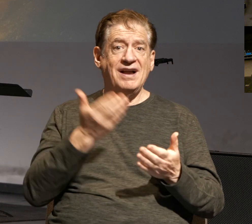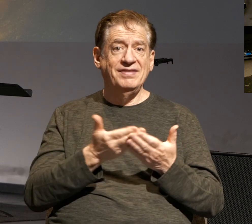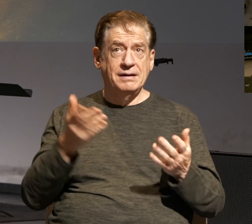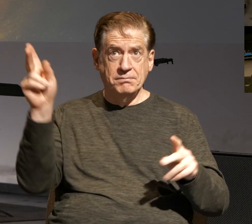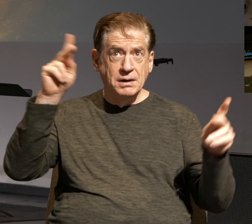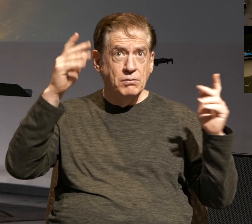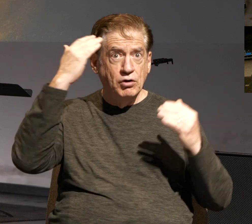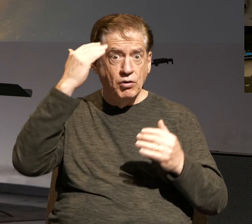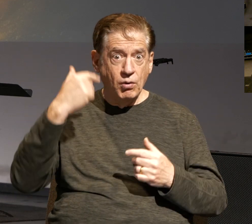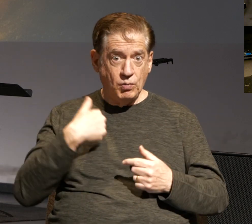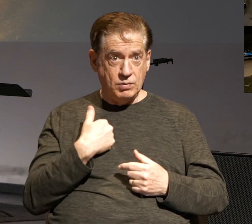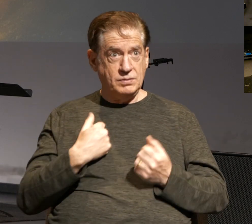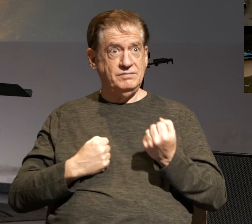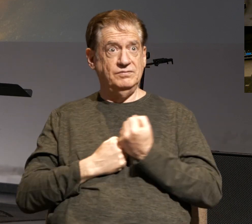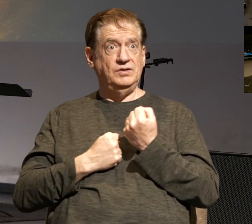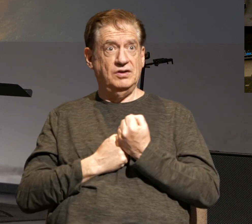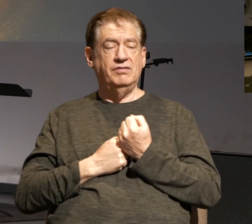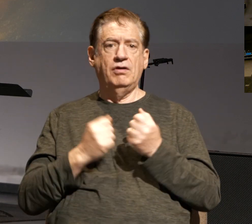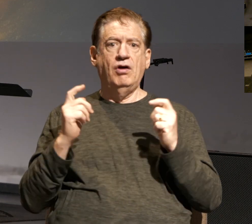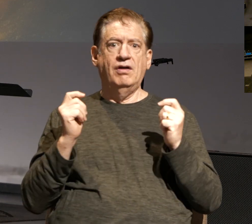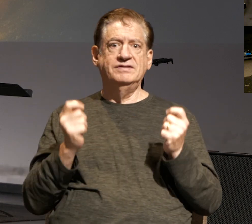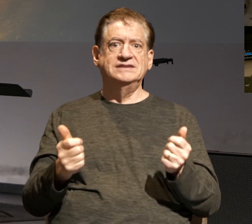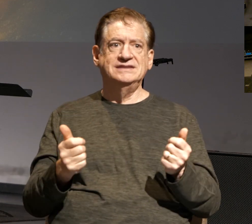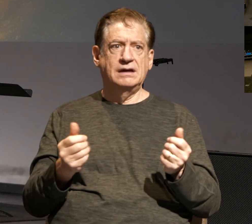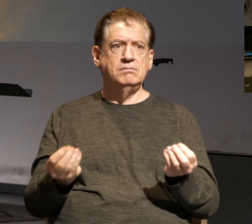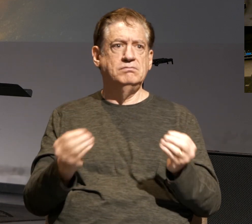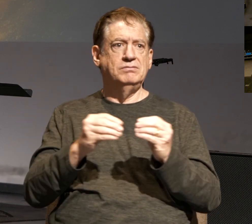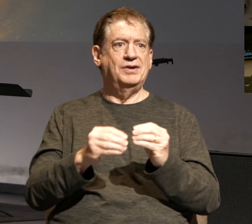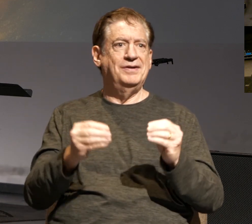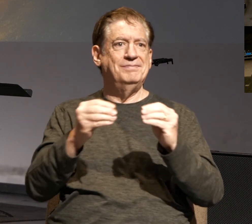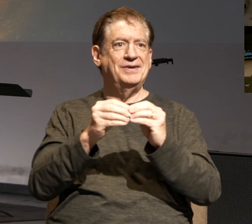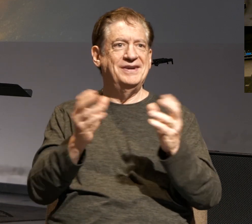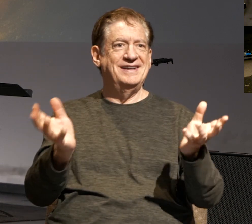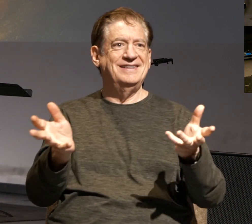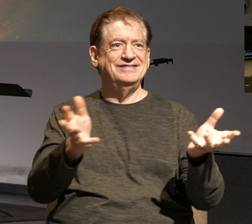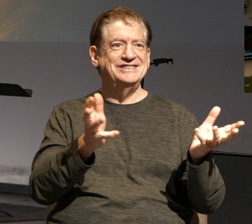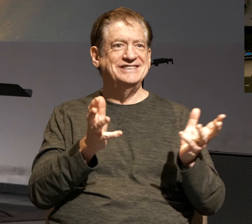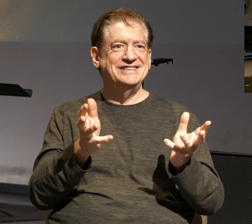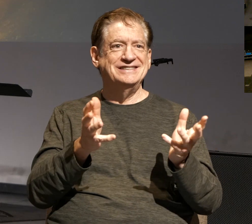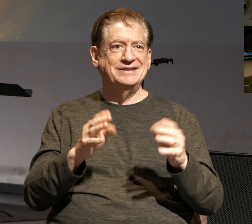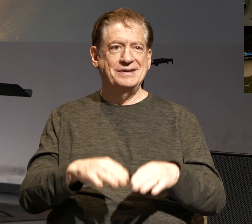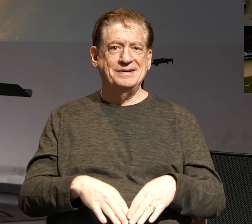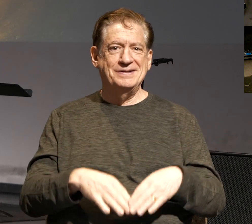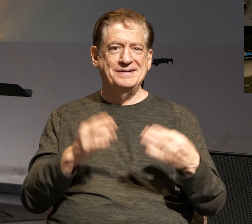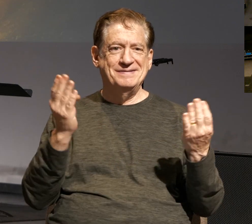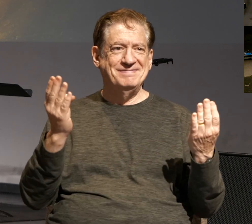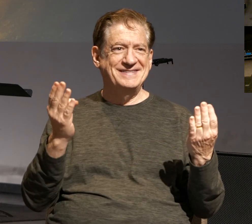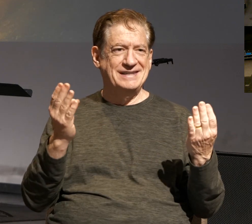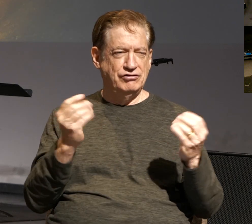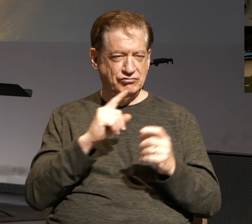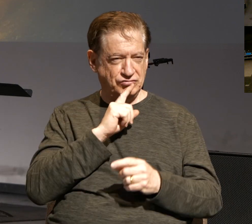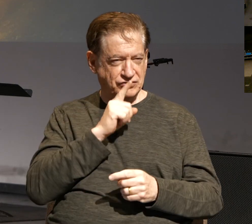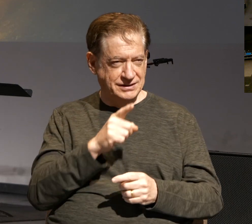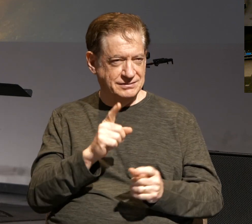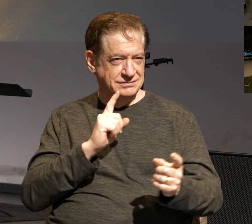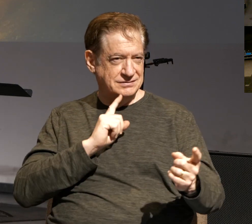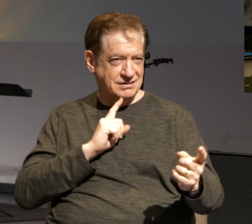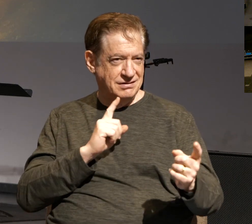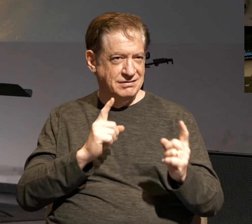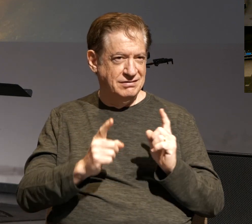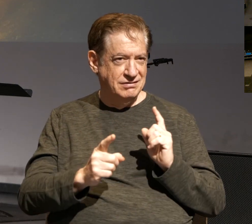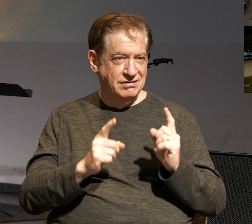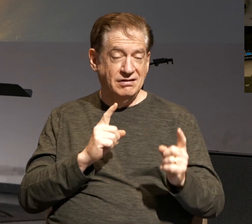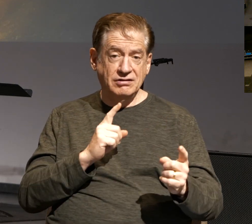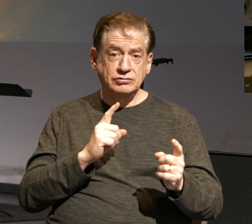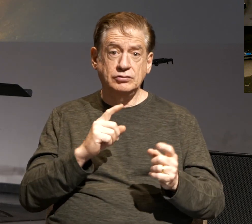for, then all of a sudden more and more conversations start to open up and we can have real dialogue. So when